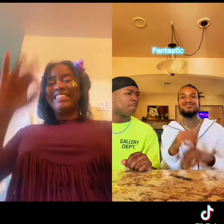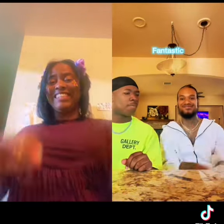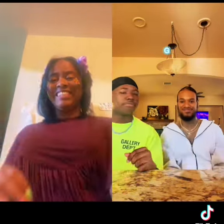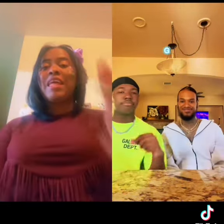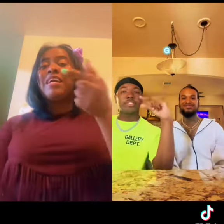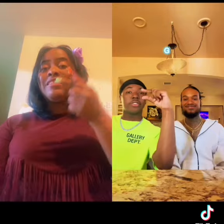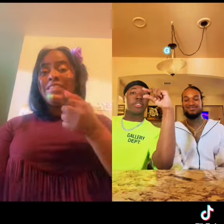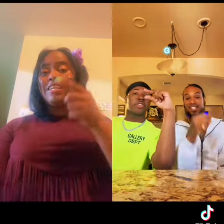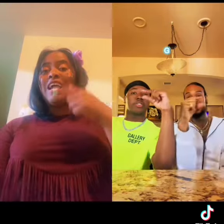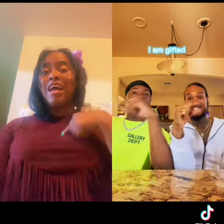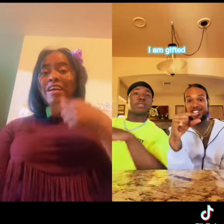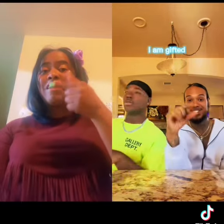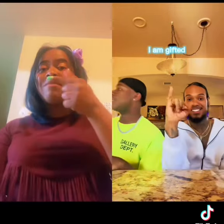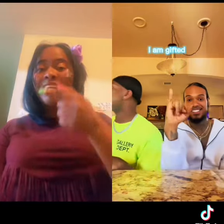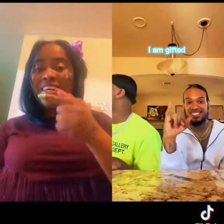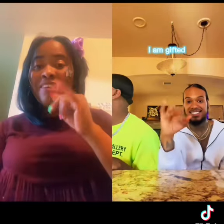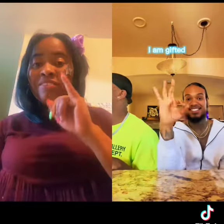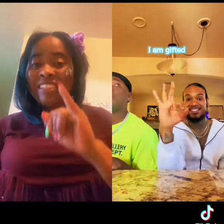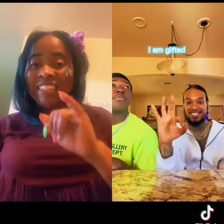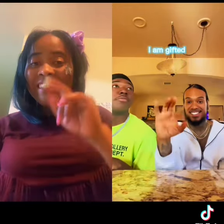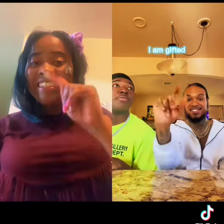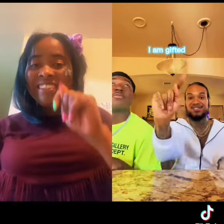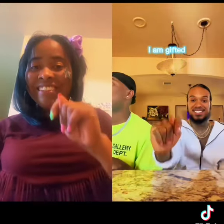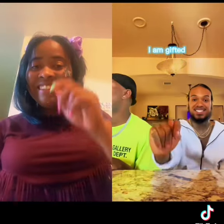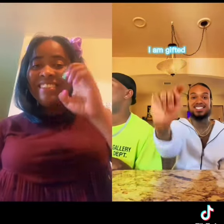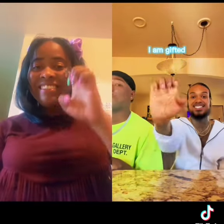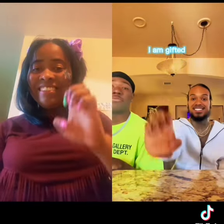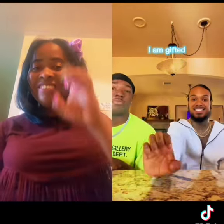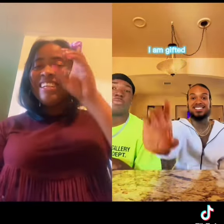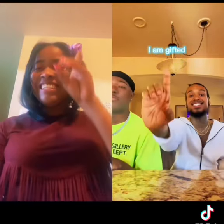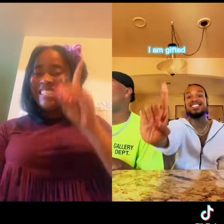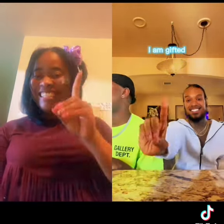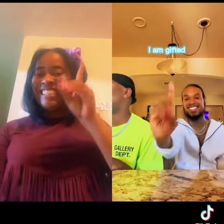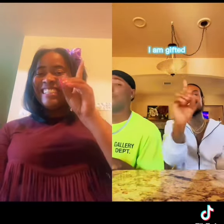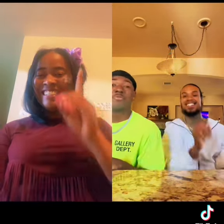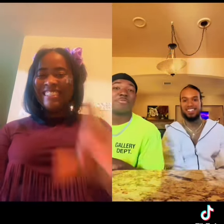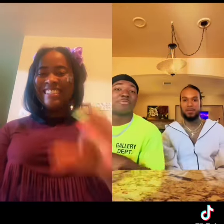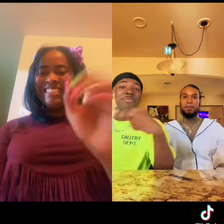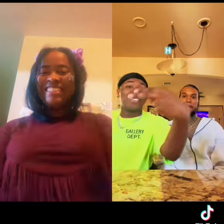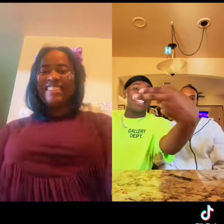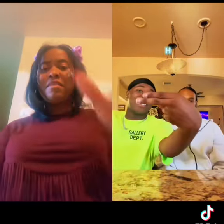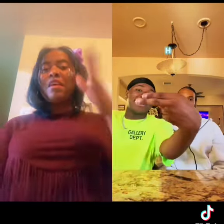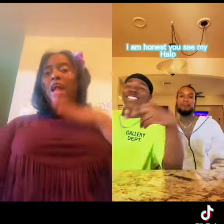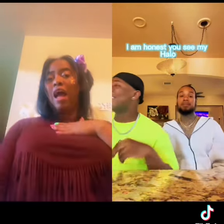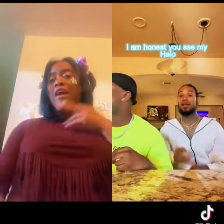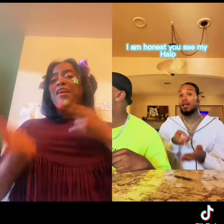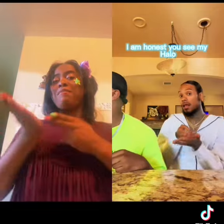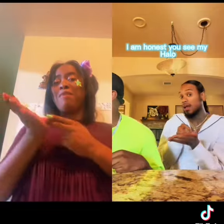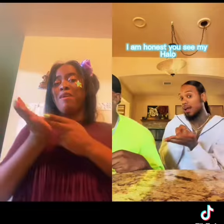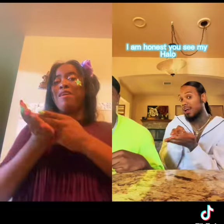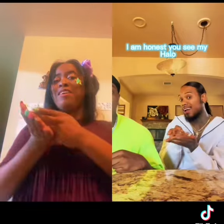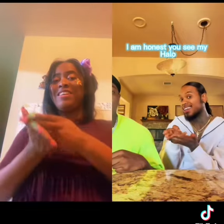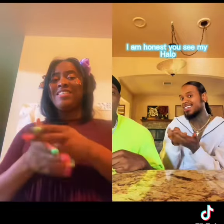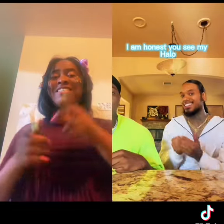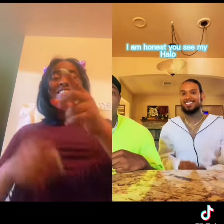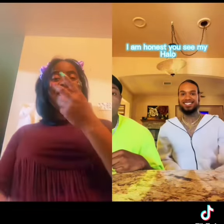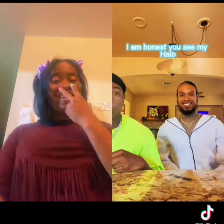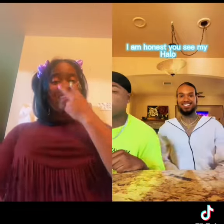G. I am gifted This kid has magic H. I am honest You